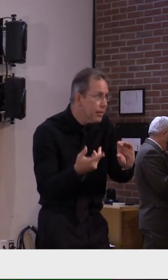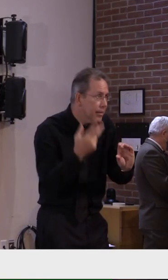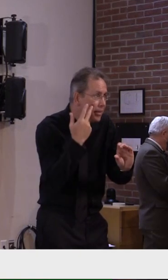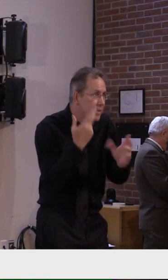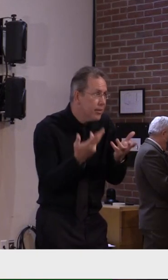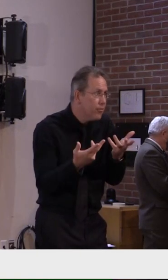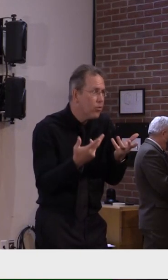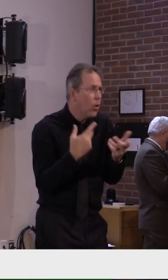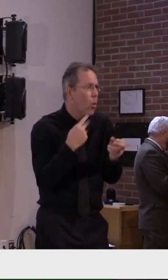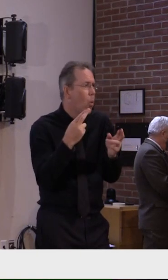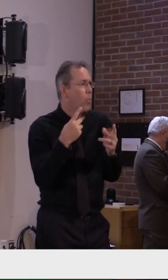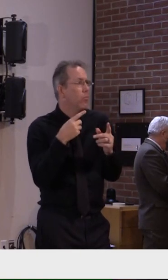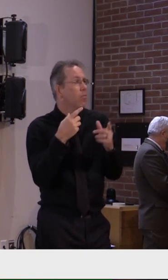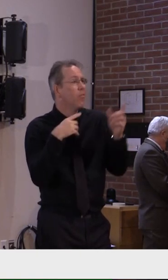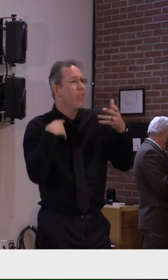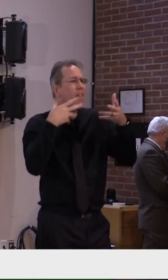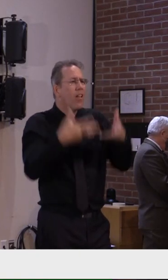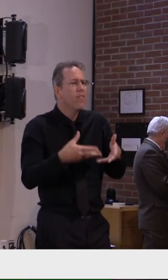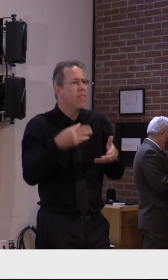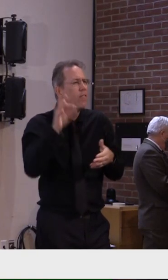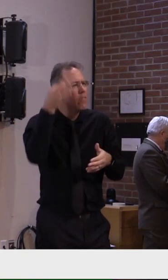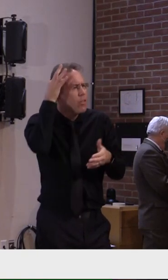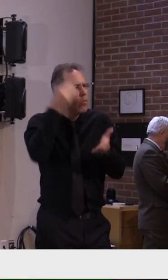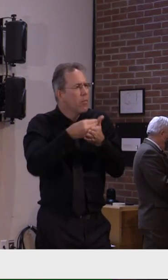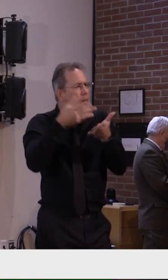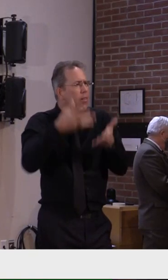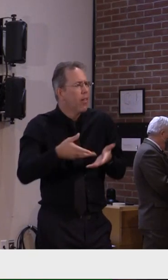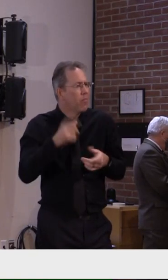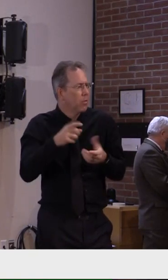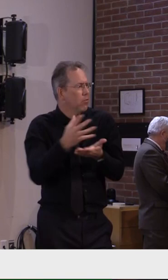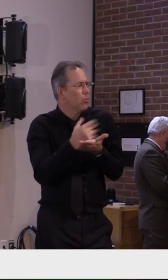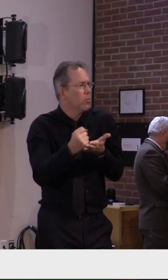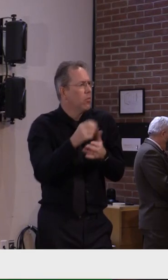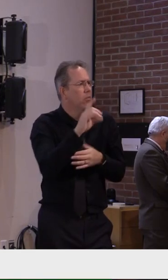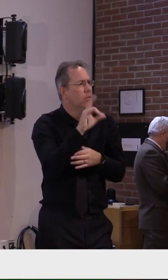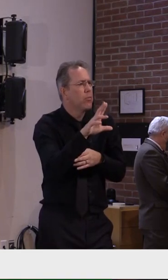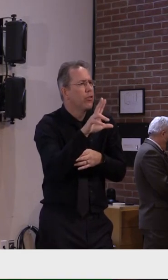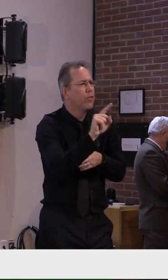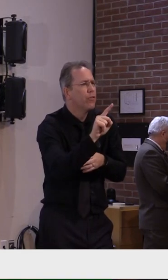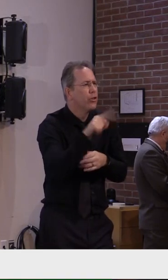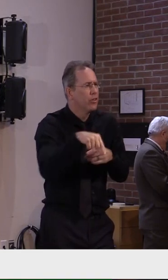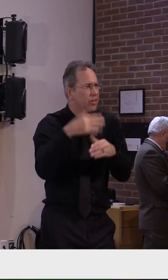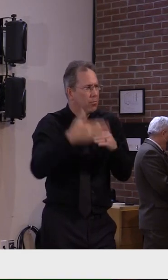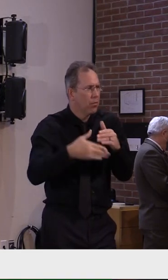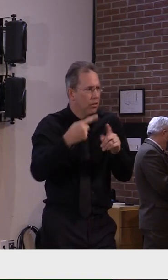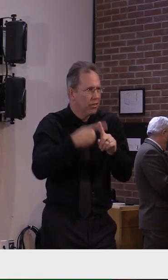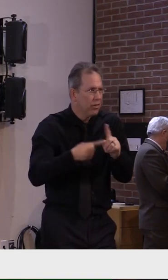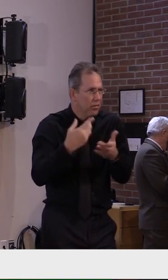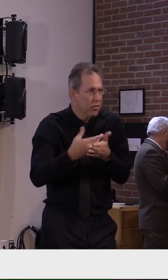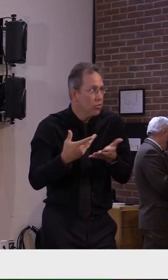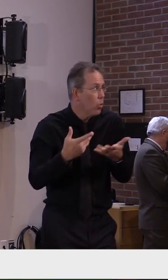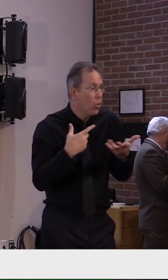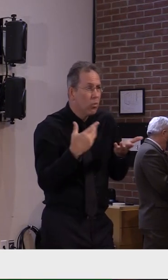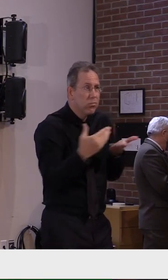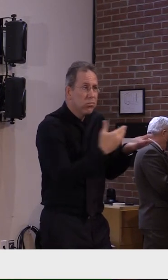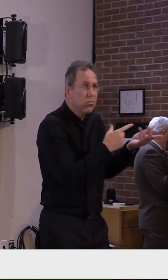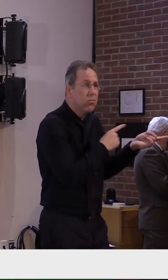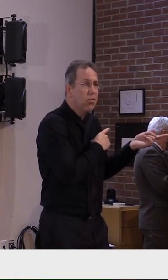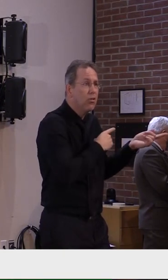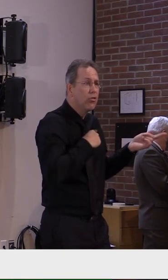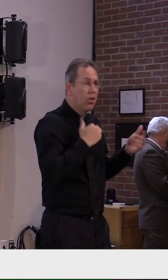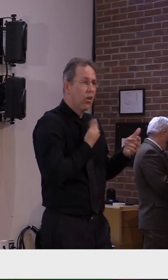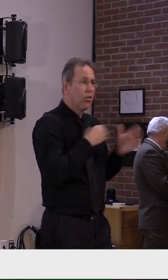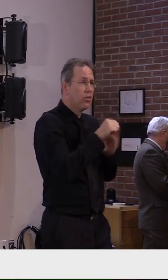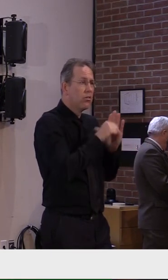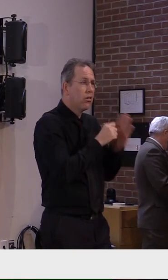of December, we'll do so. We'll go to the Joint Fiscal Committee with another package if we have other money available and